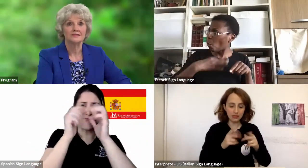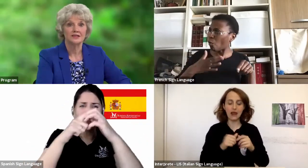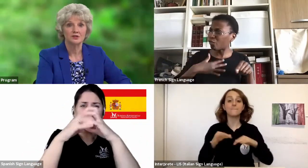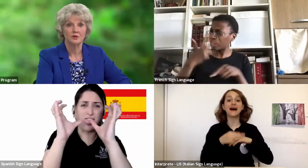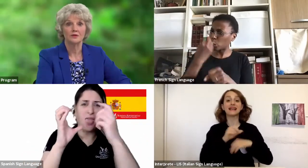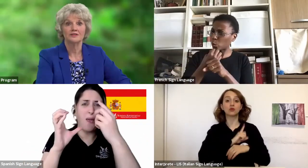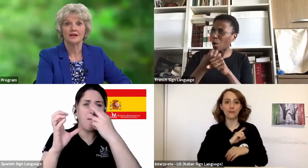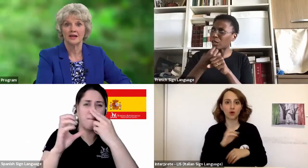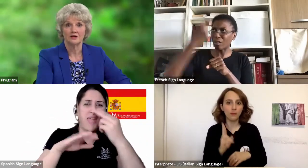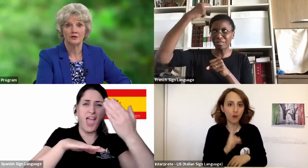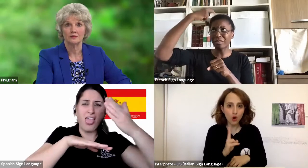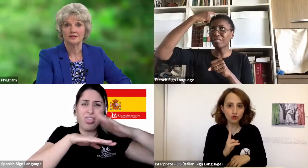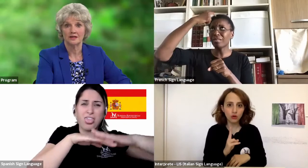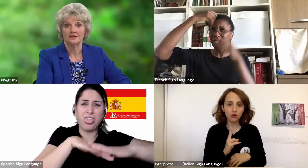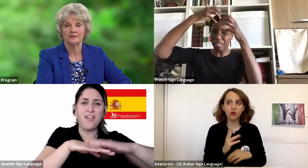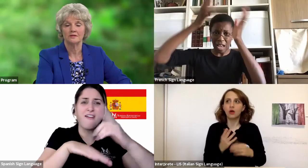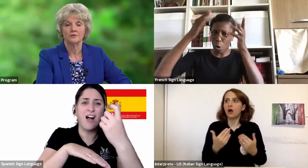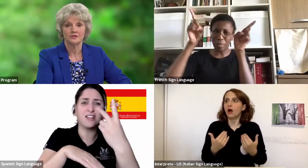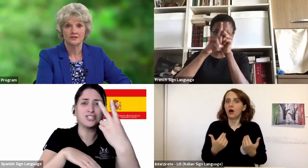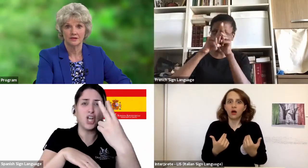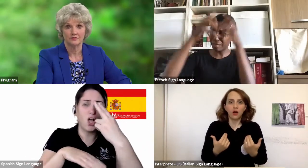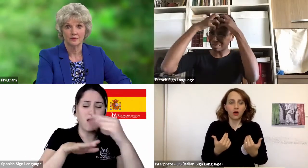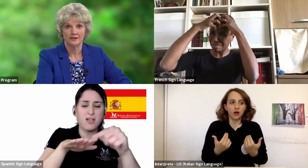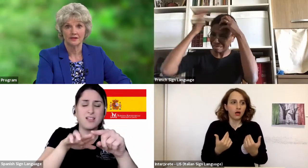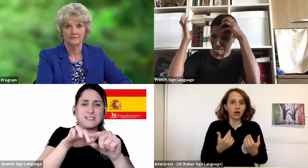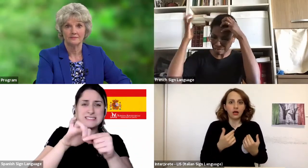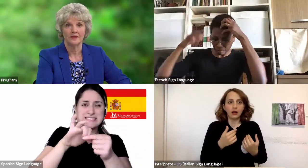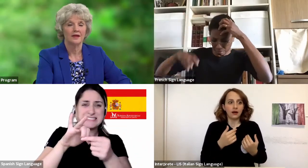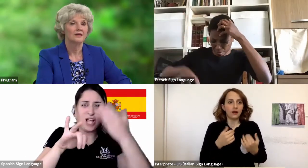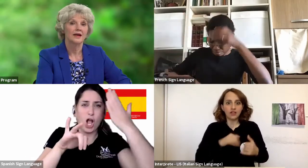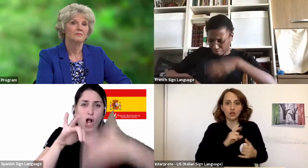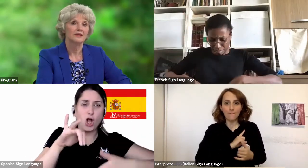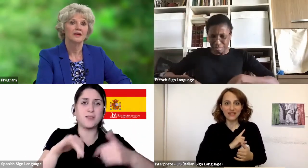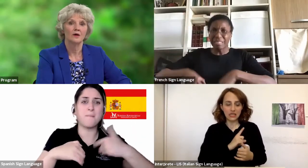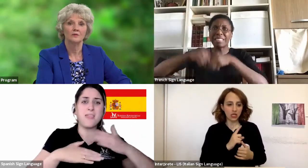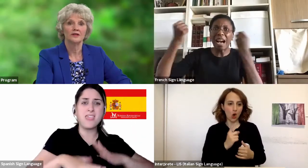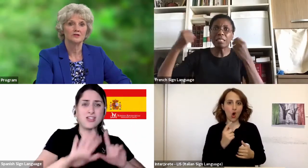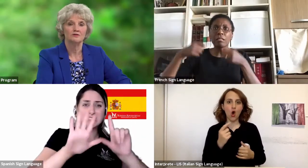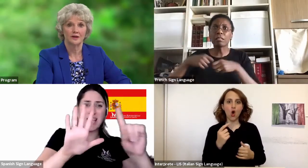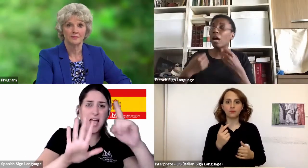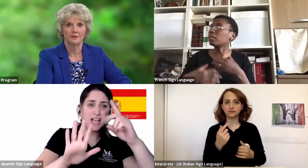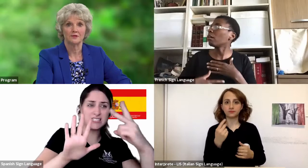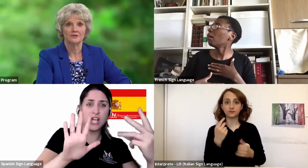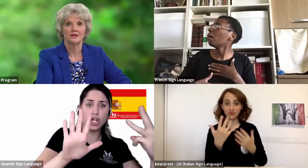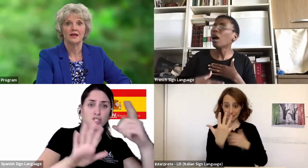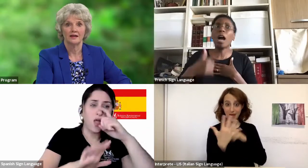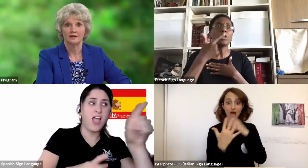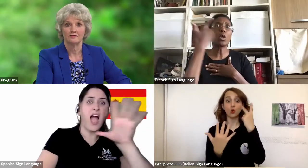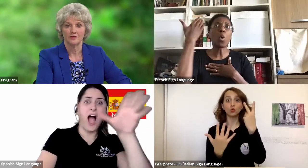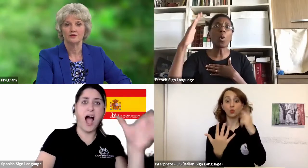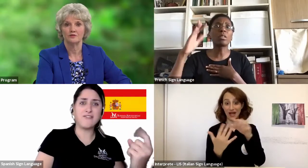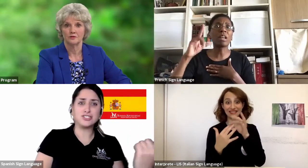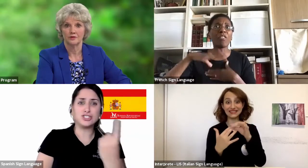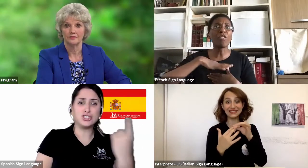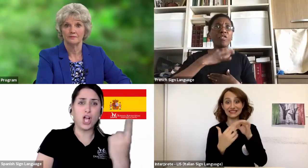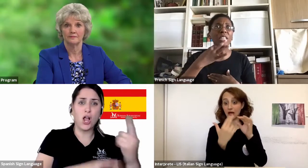My six-year-old and eight-year-old sons were still in Rwanda. They had been the only two family members at their